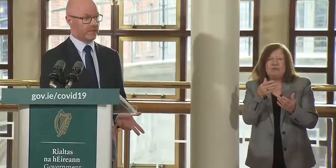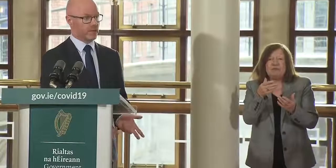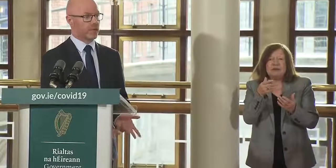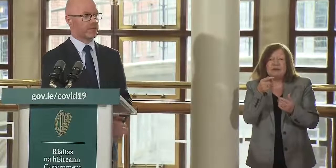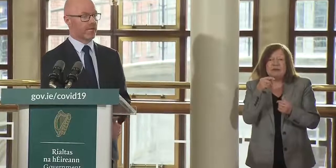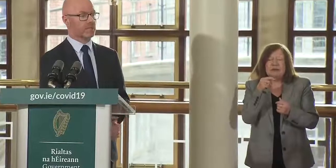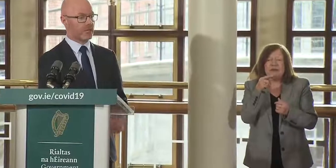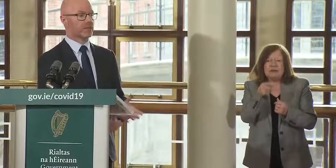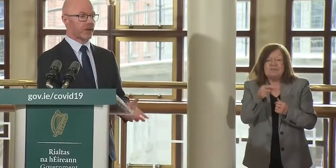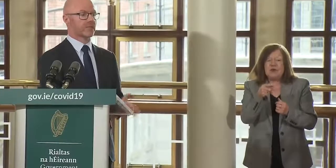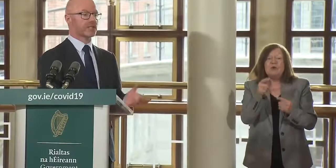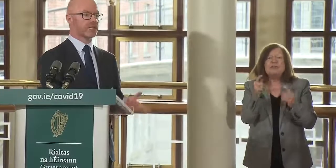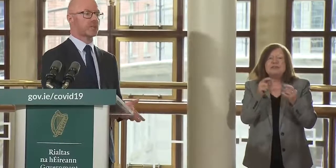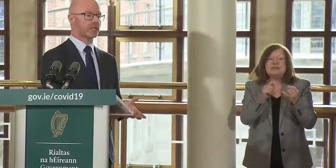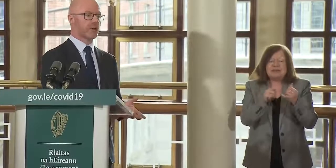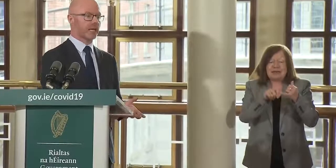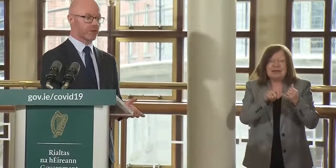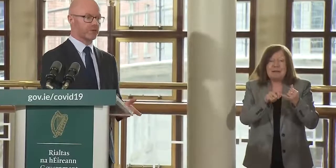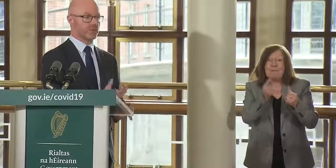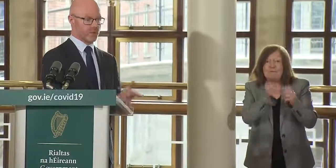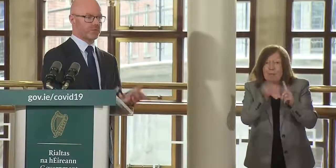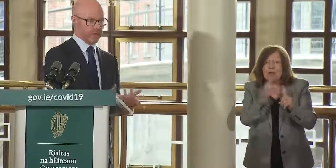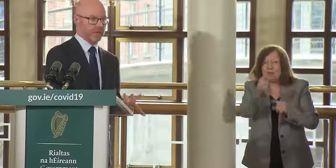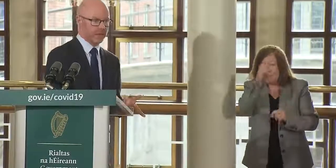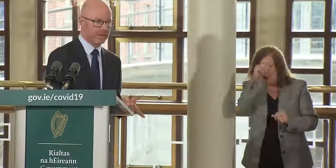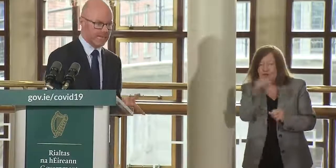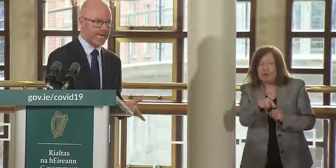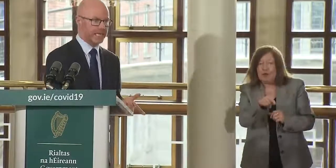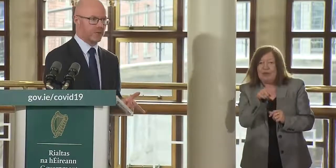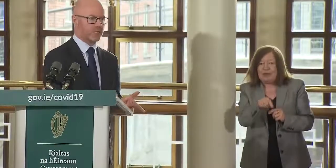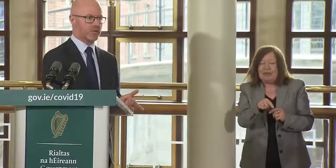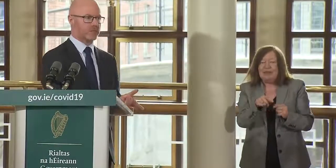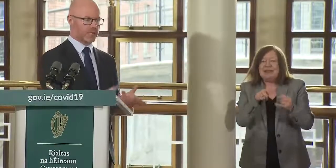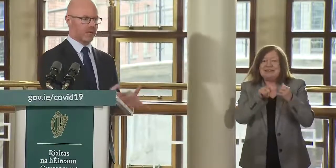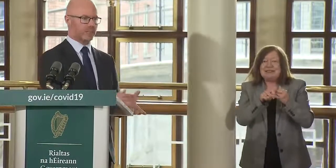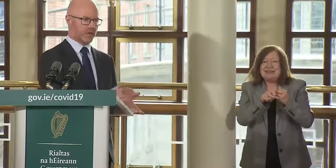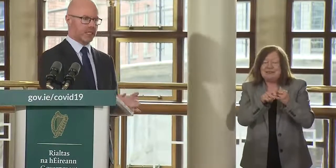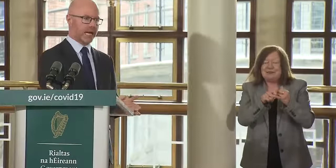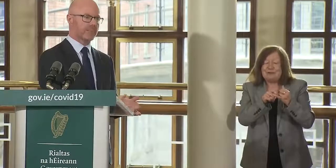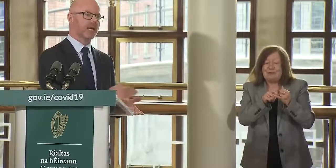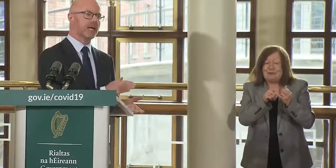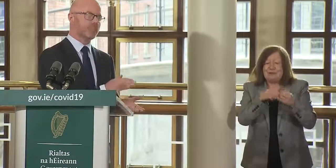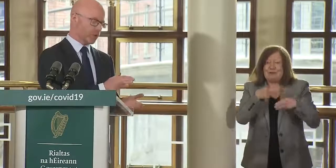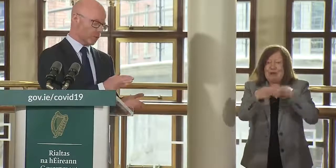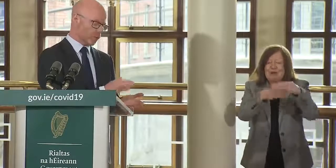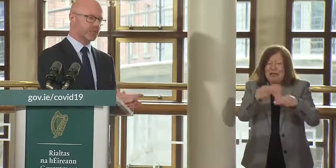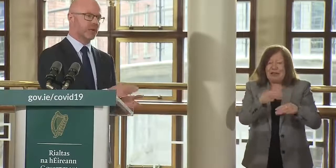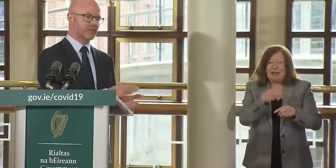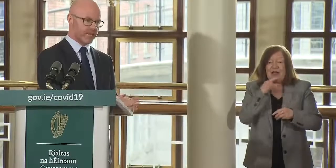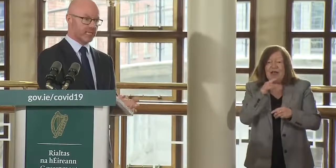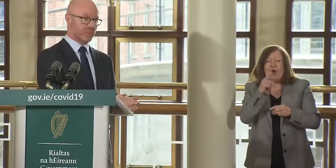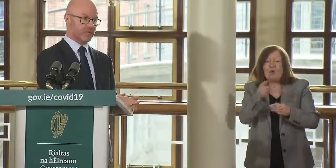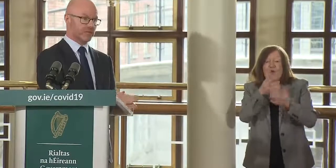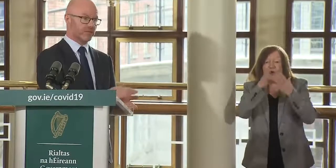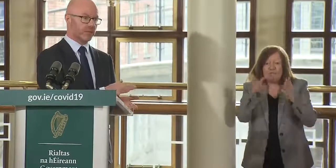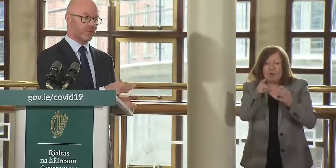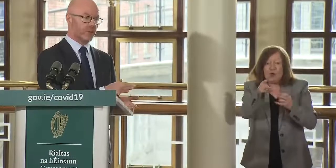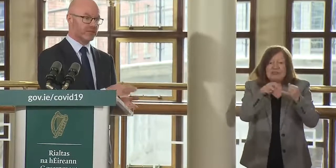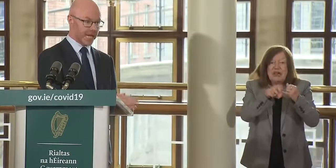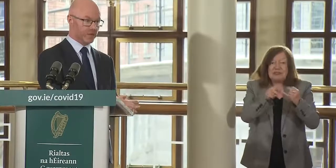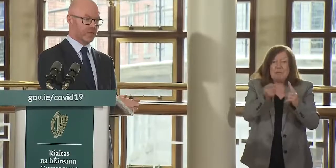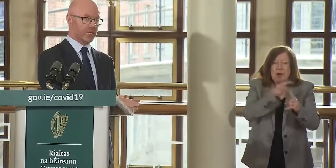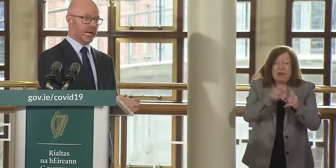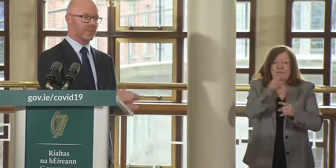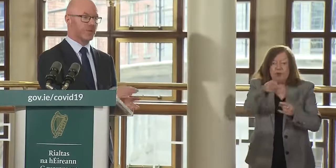if you if you test positive obviously you will know that through the the the testing regime it's not part of the app but once you have tested positive